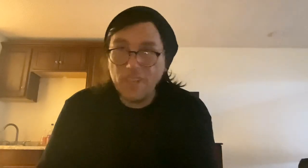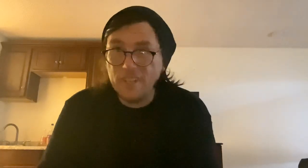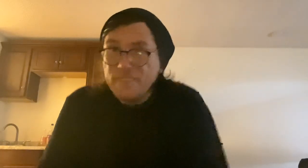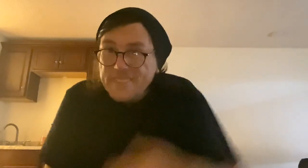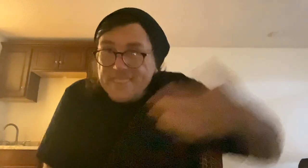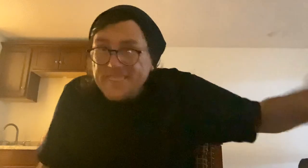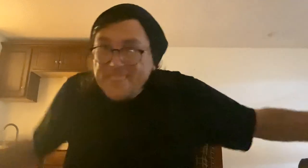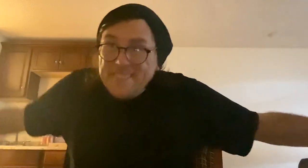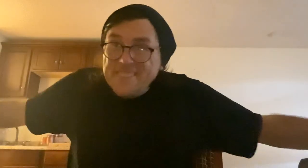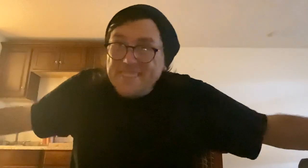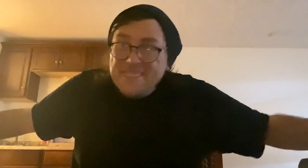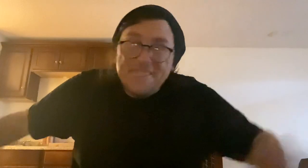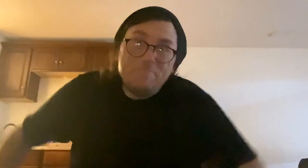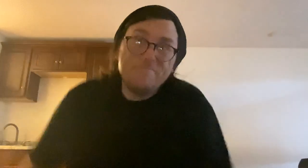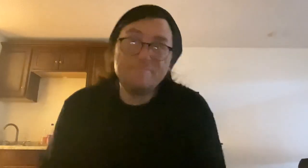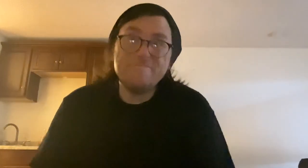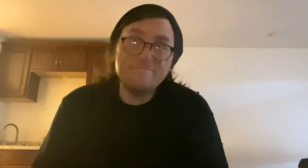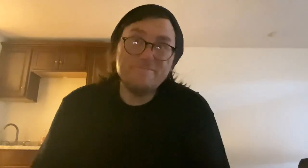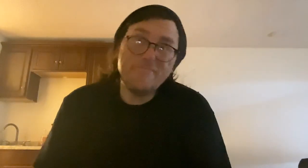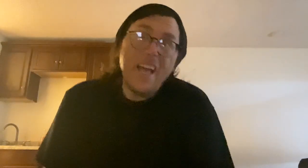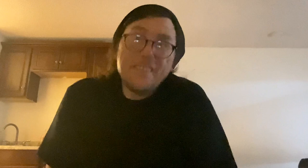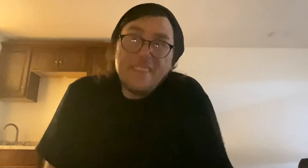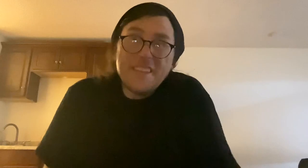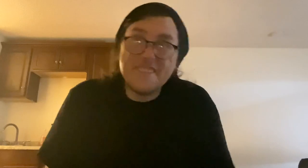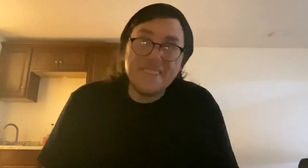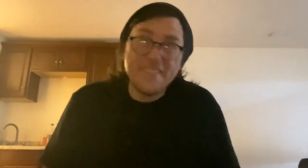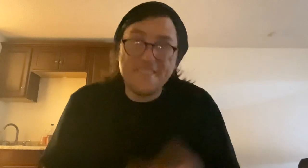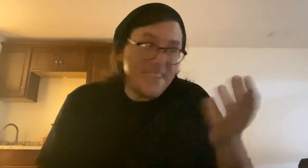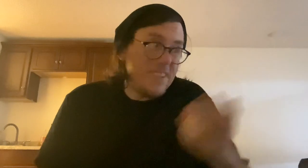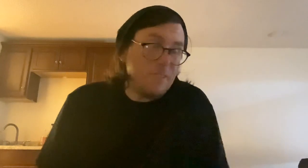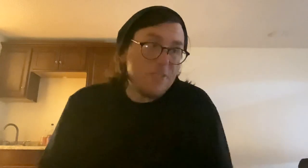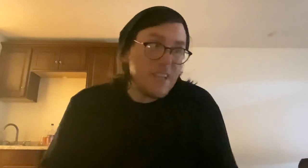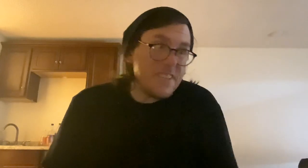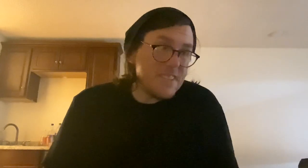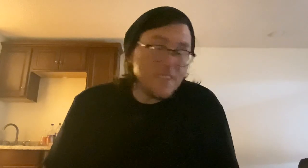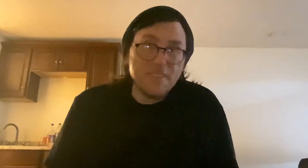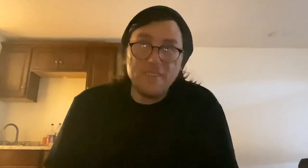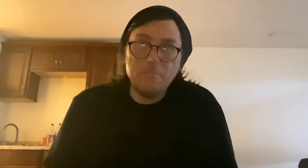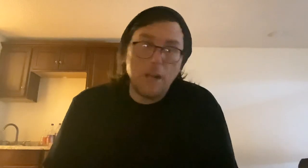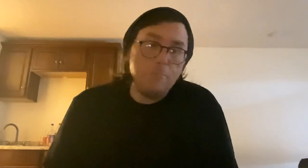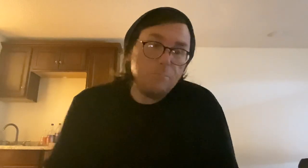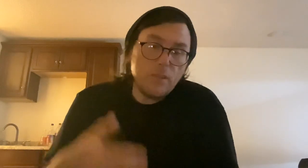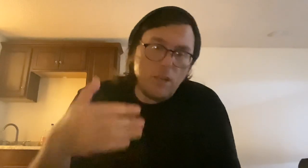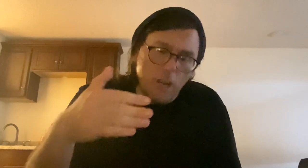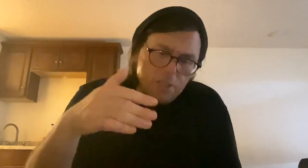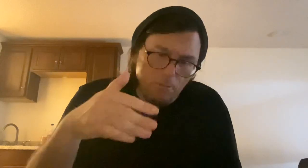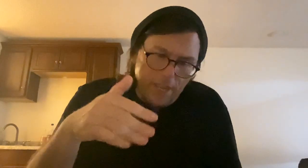you know, just the vendor's license, you know. But also, it